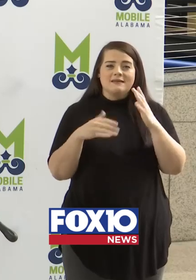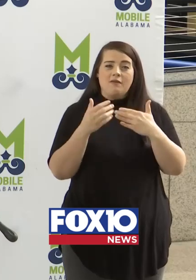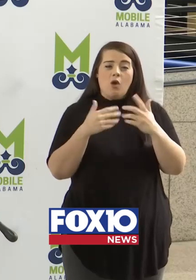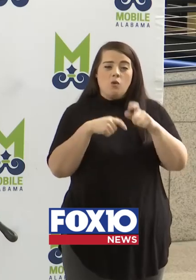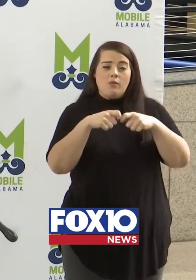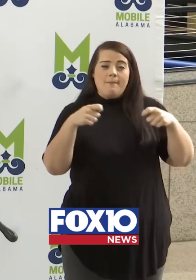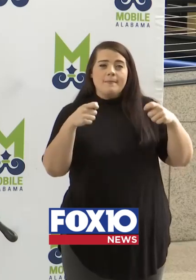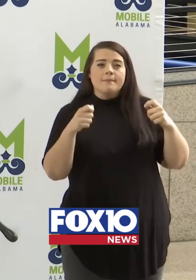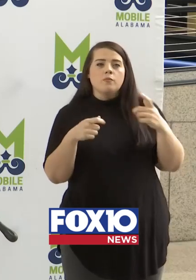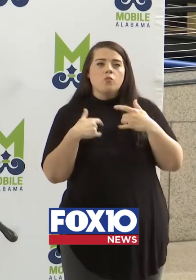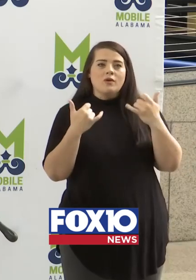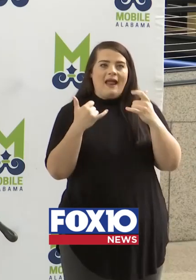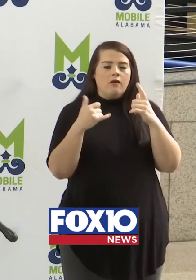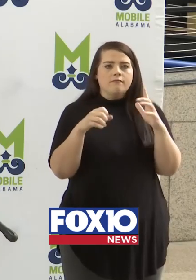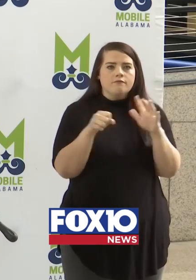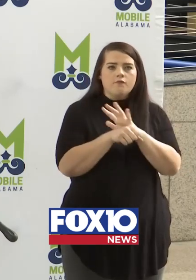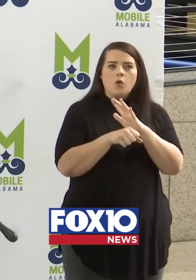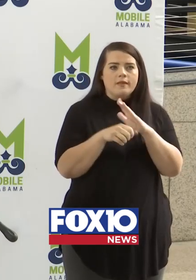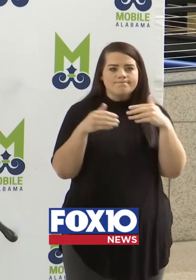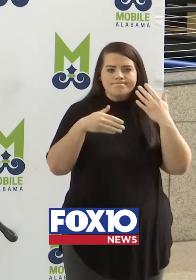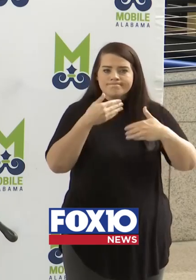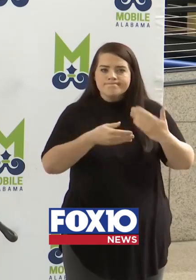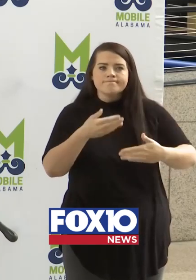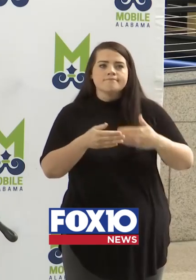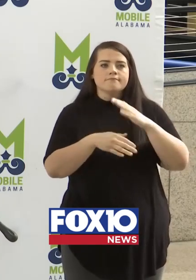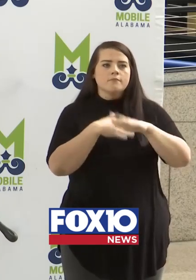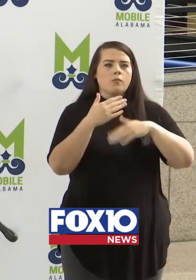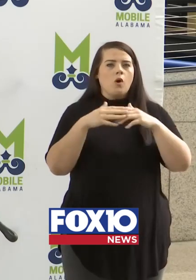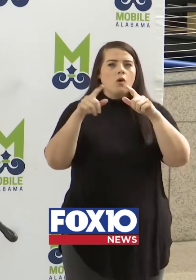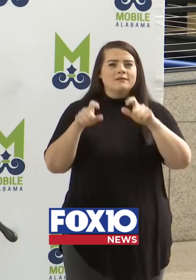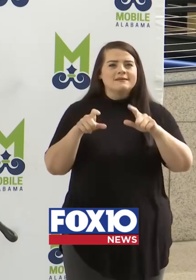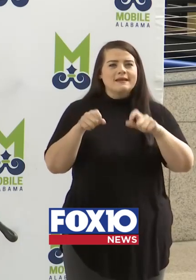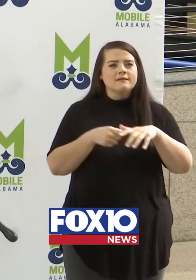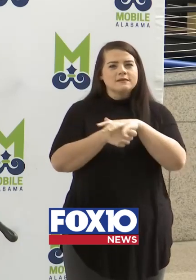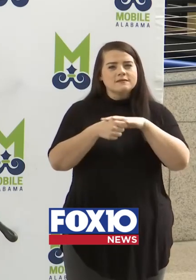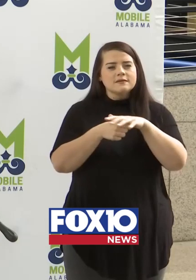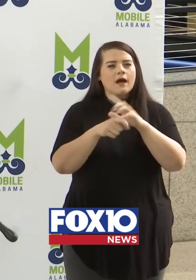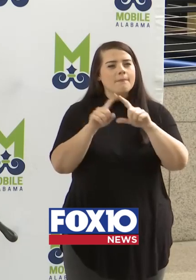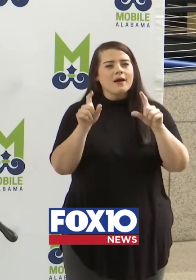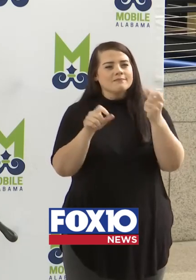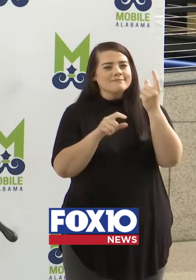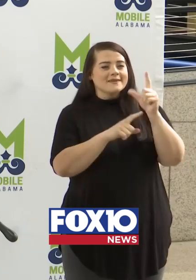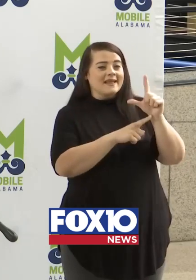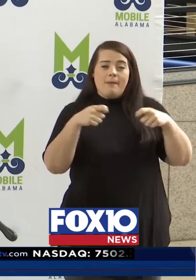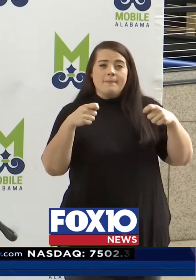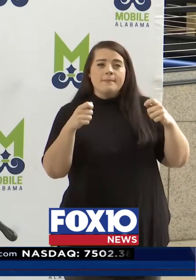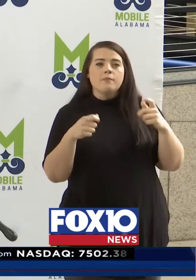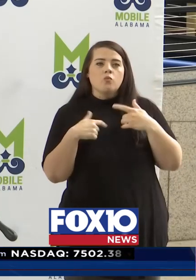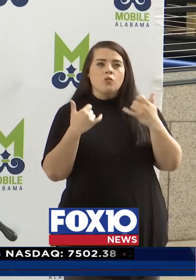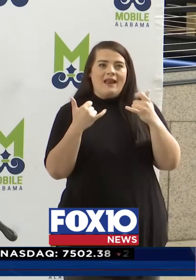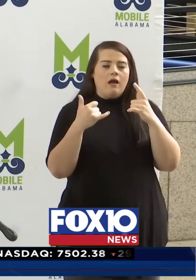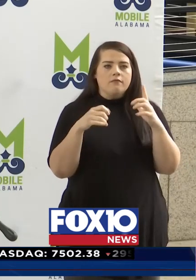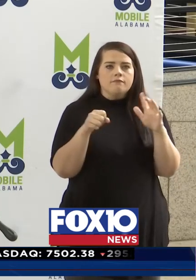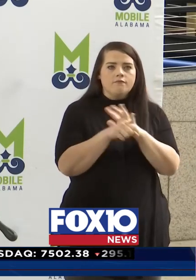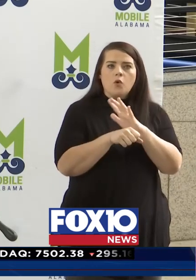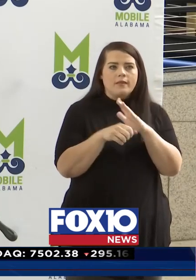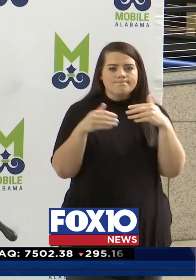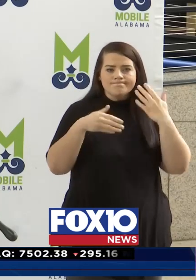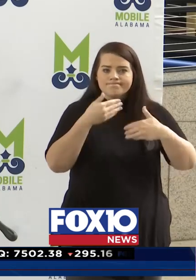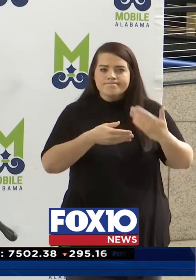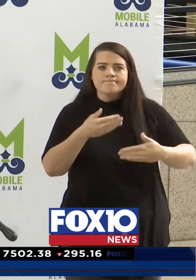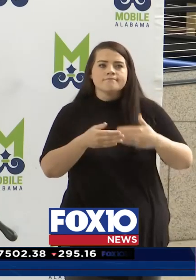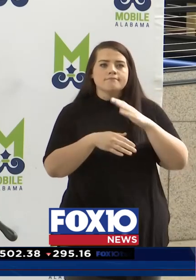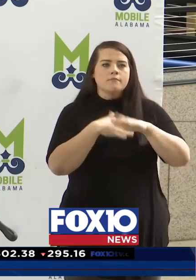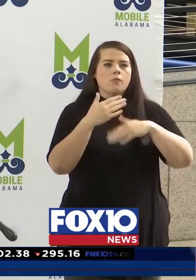We're really fully underway now. All the testing sites, with the exception of LADD, you know, those that are now, all the